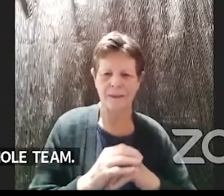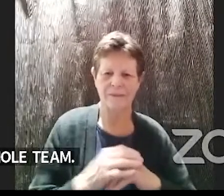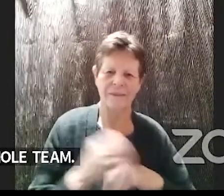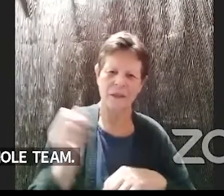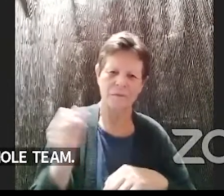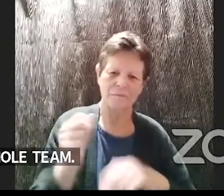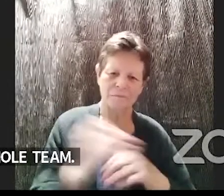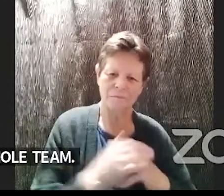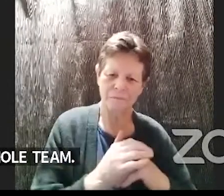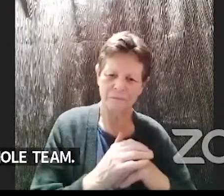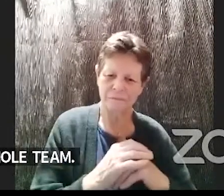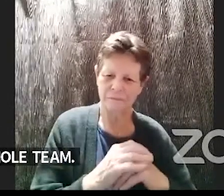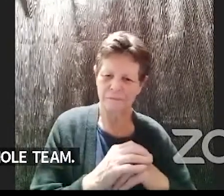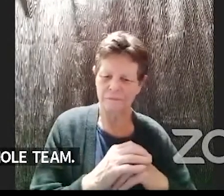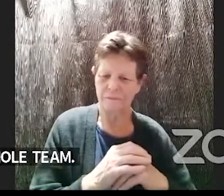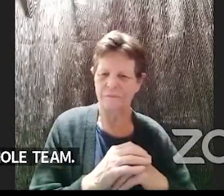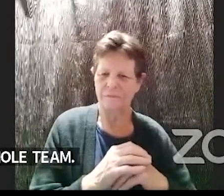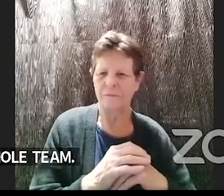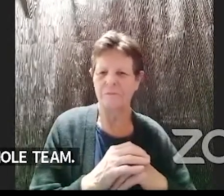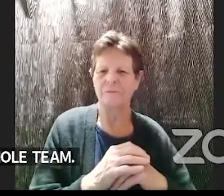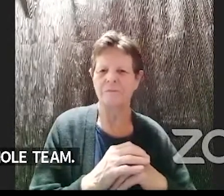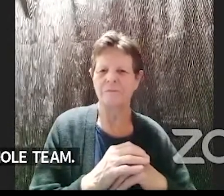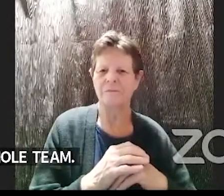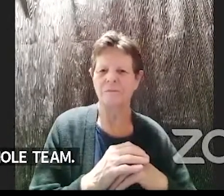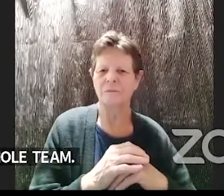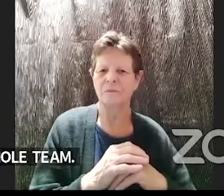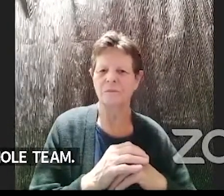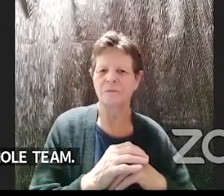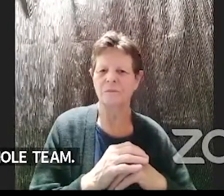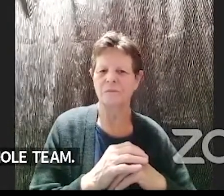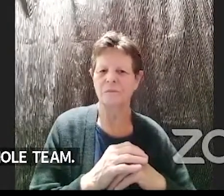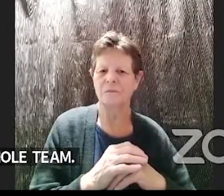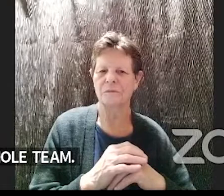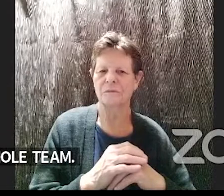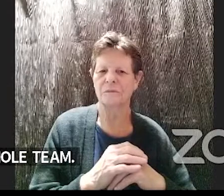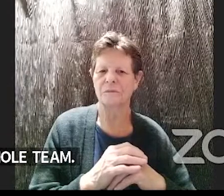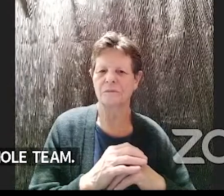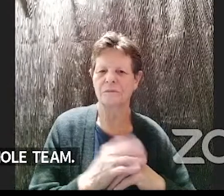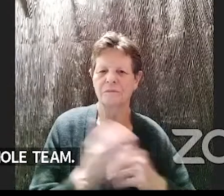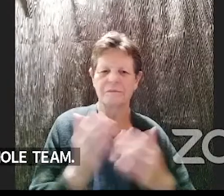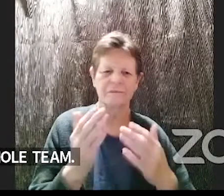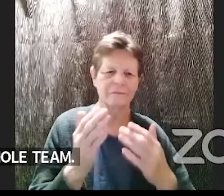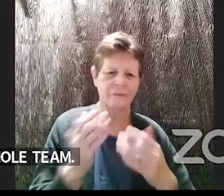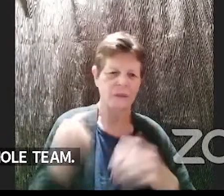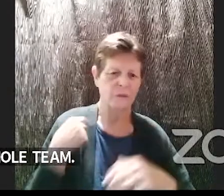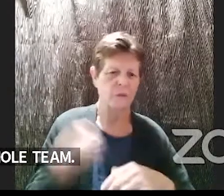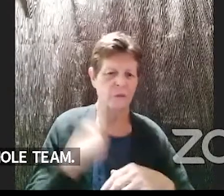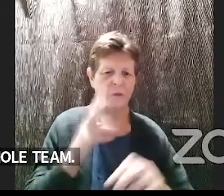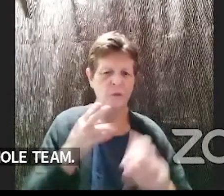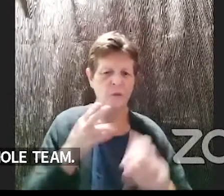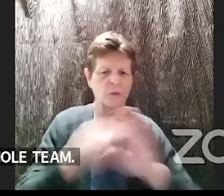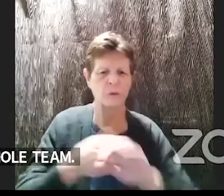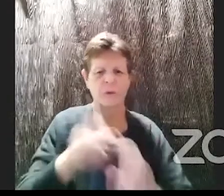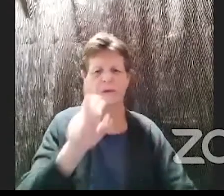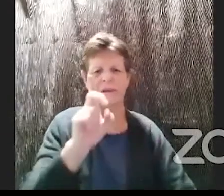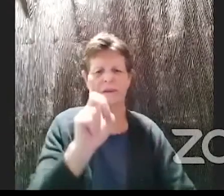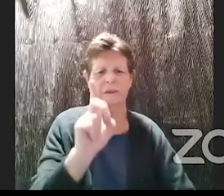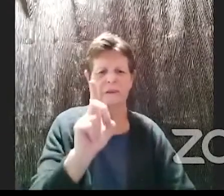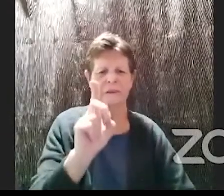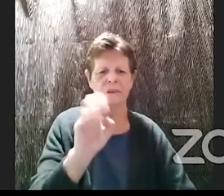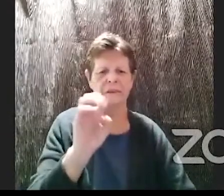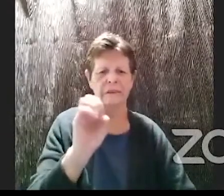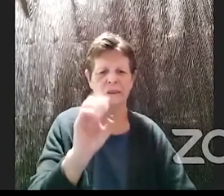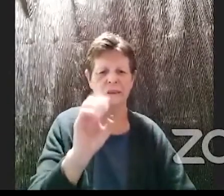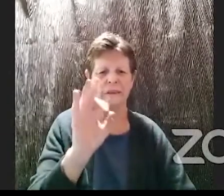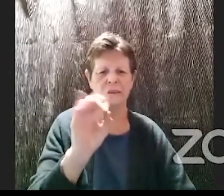be um join the join the defund group we've got we've got tracy here but i know